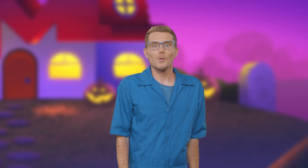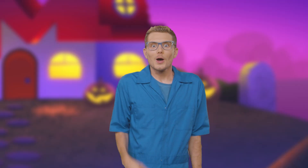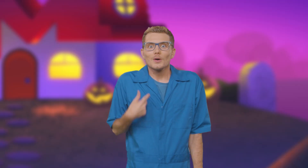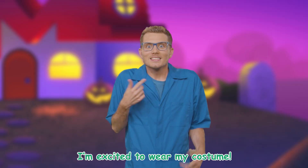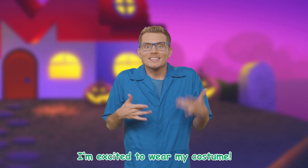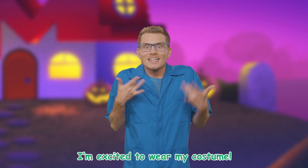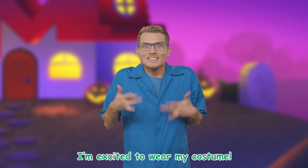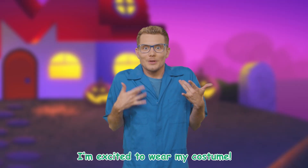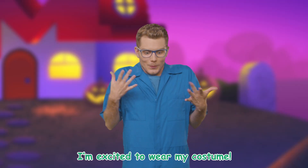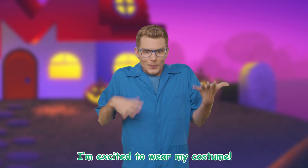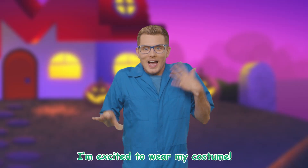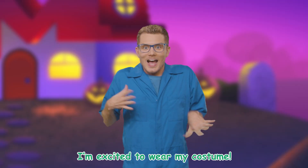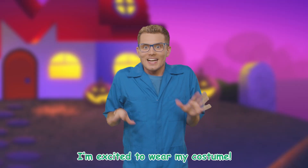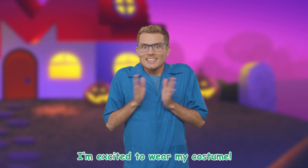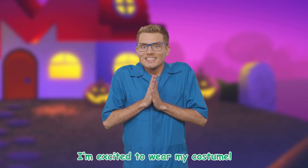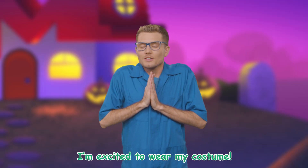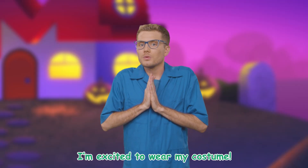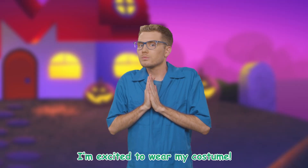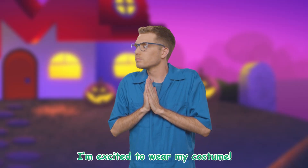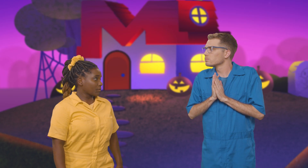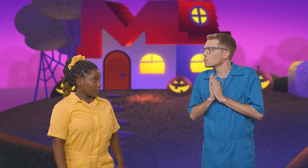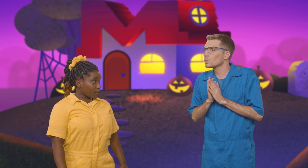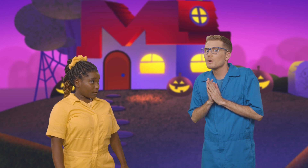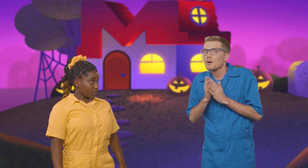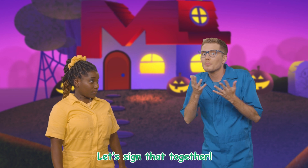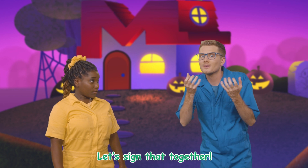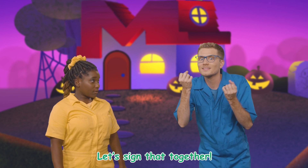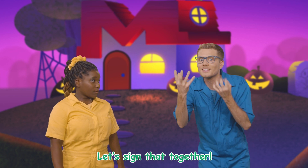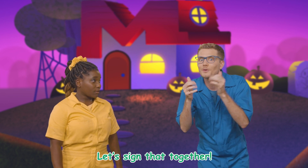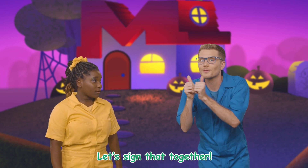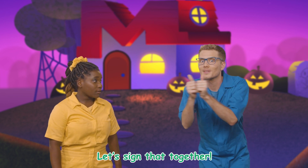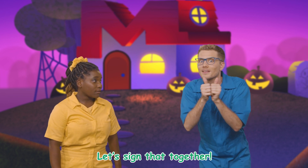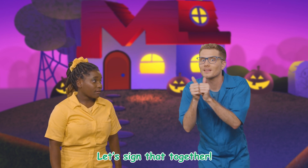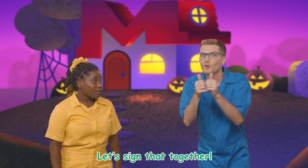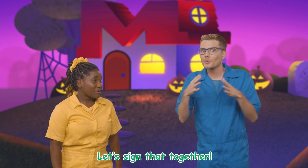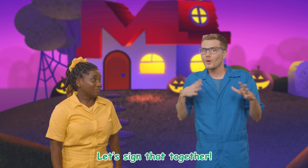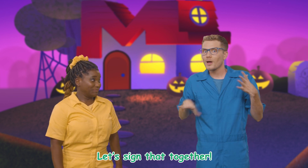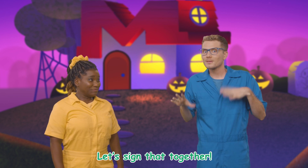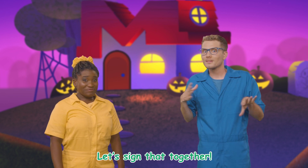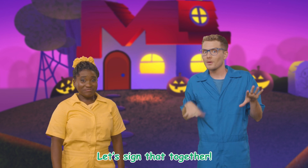I'm excited to wear my costume! Let's sign that together!